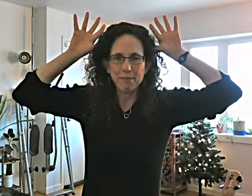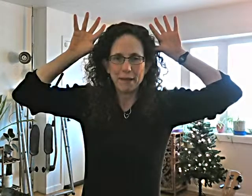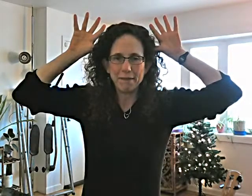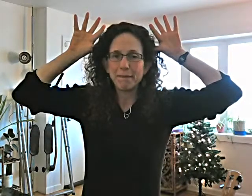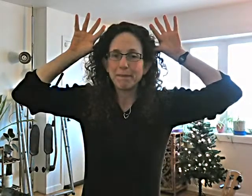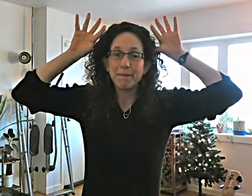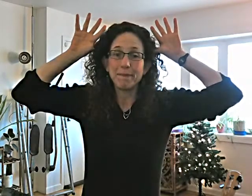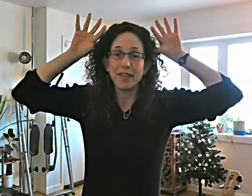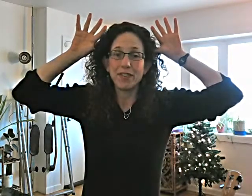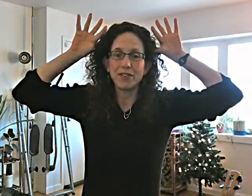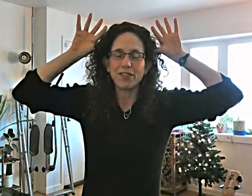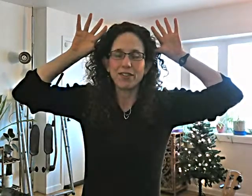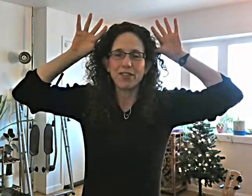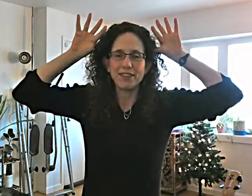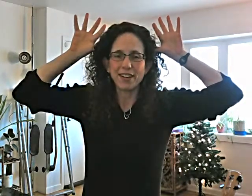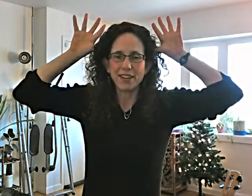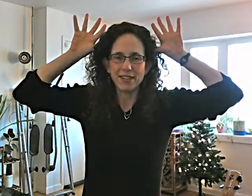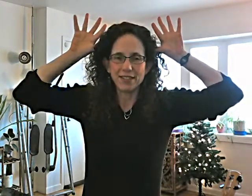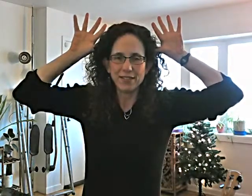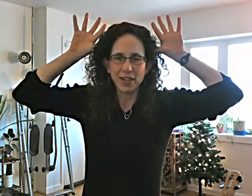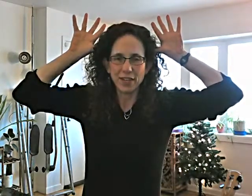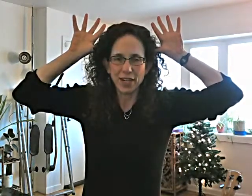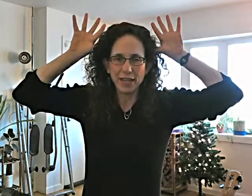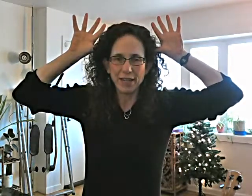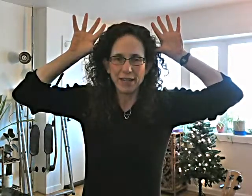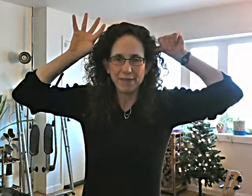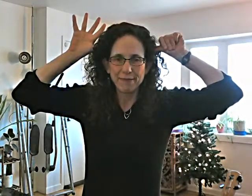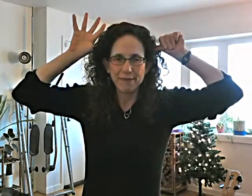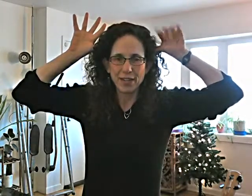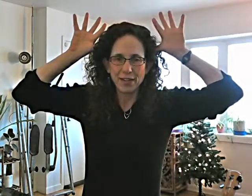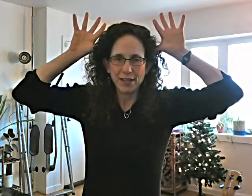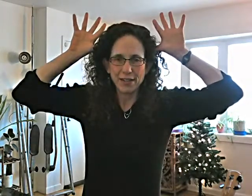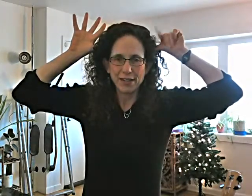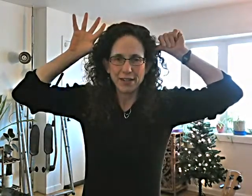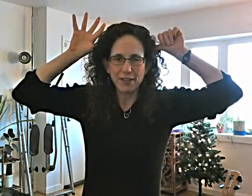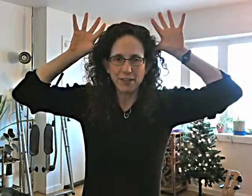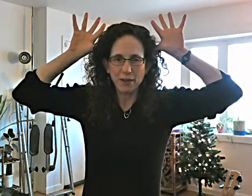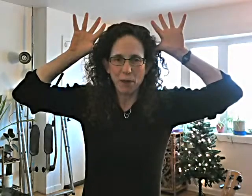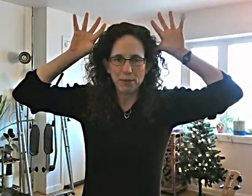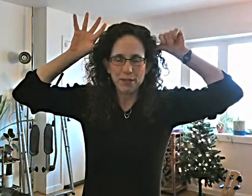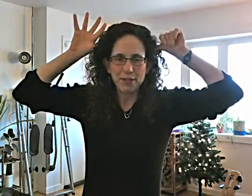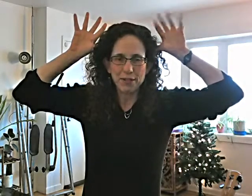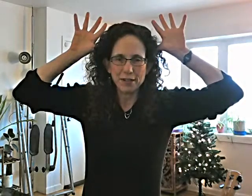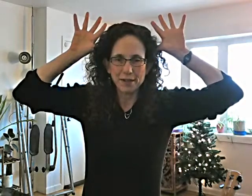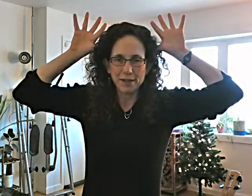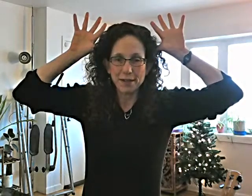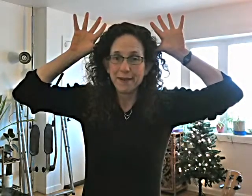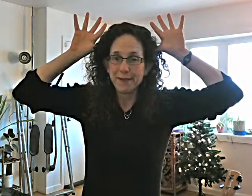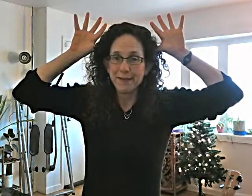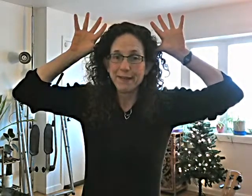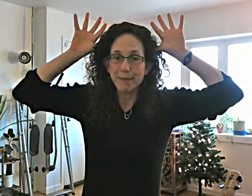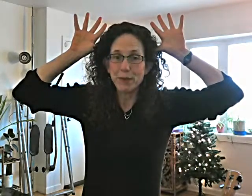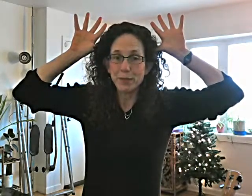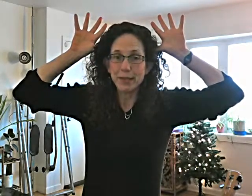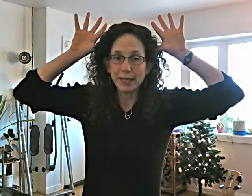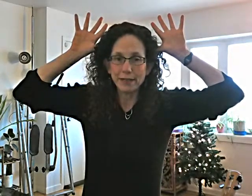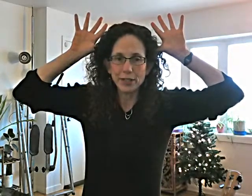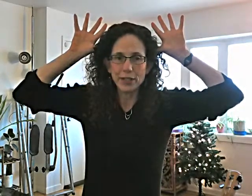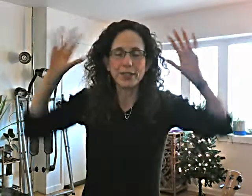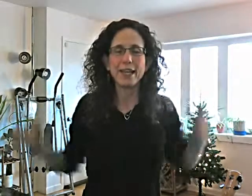bit that you should Google and check out because it's very funny. Here now he's signaling for the opposite turn. It's a moose signaling for a turn.